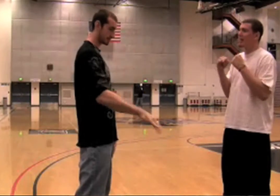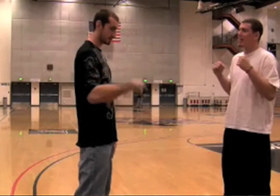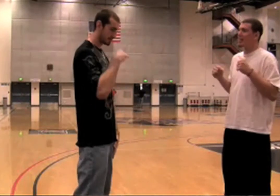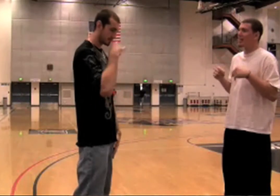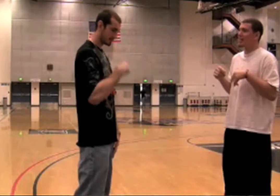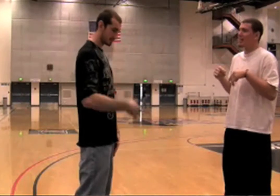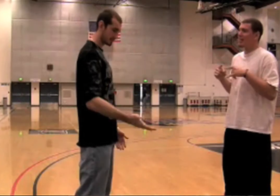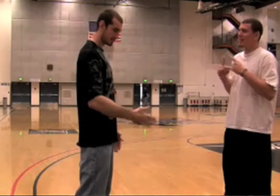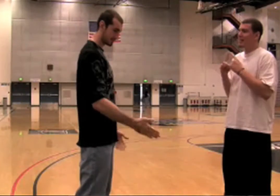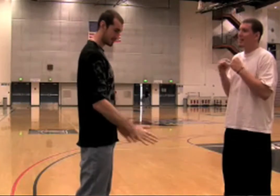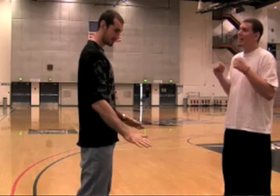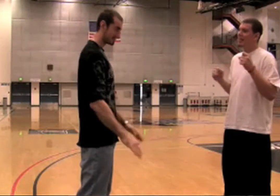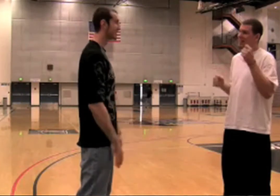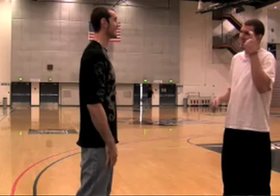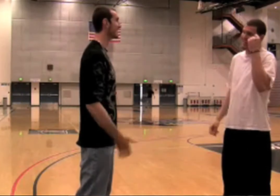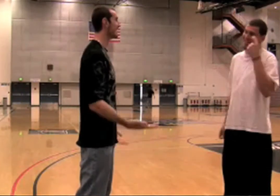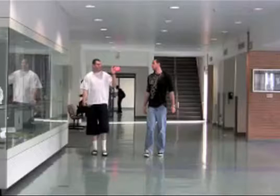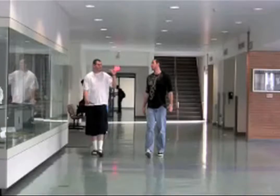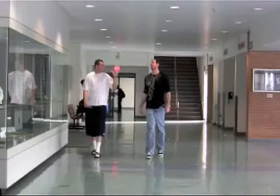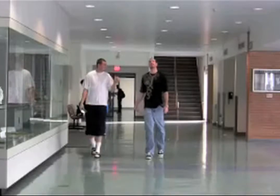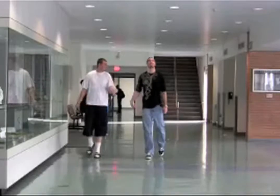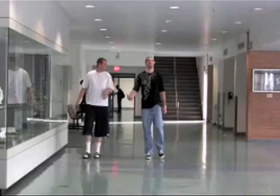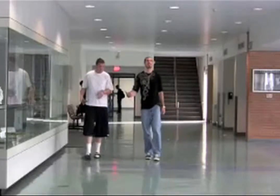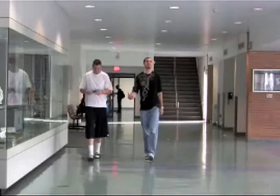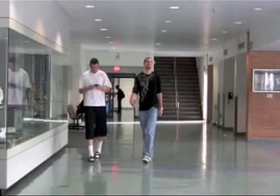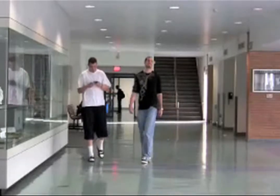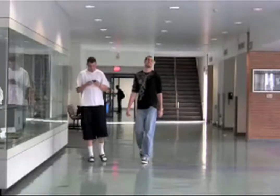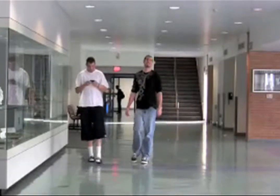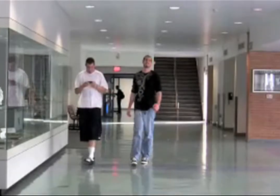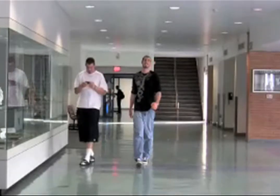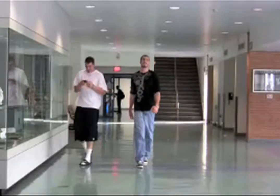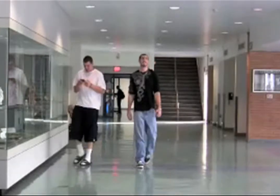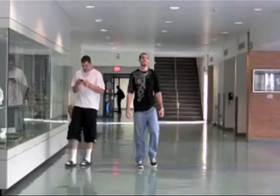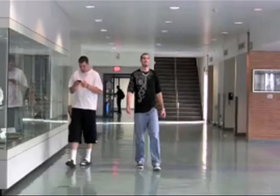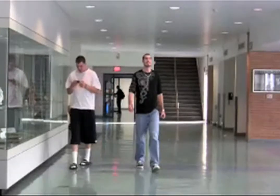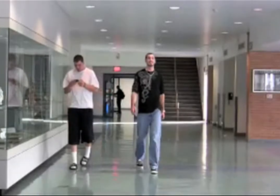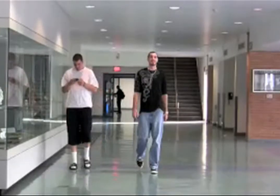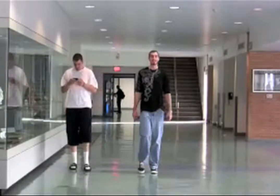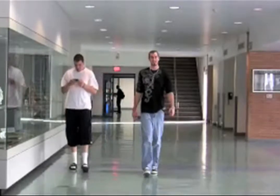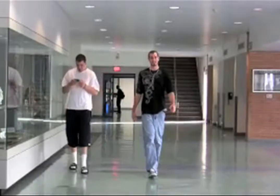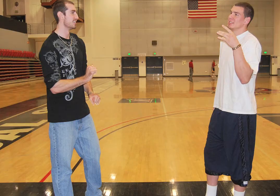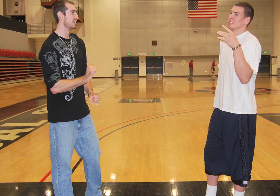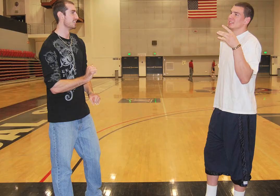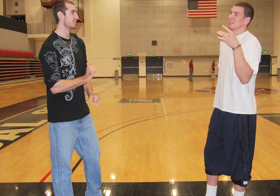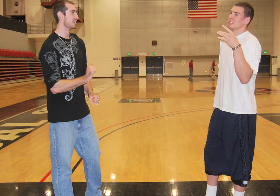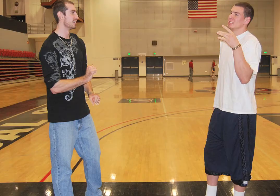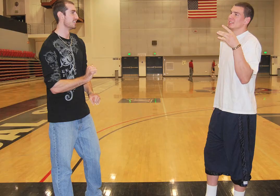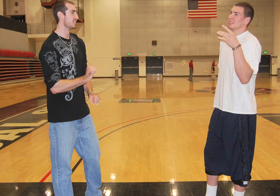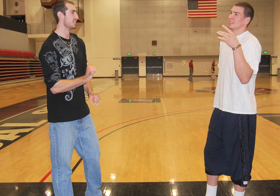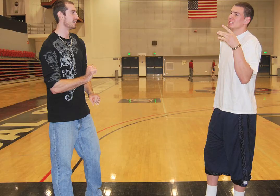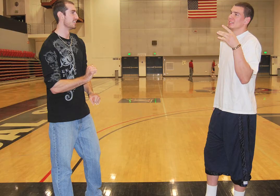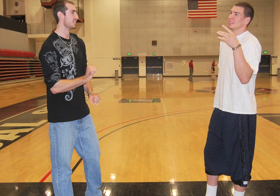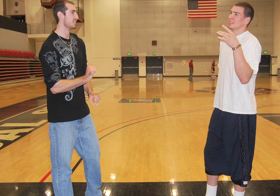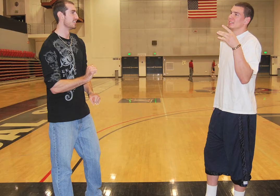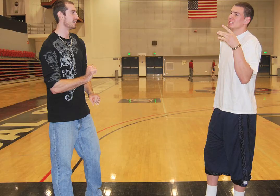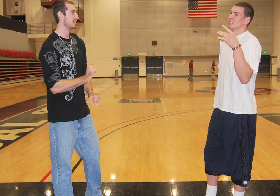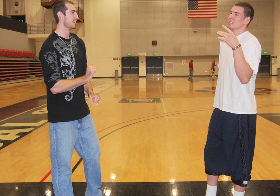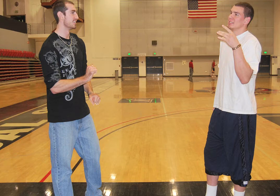he's able to really just put himself out there, and that's just, it's amazing though to see how somebody who, you know, people